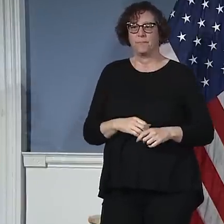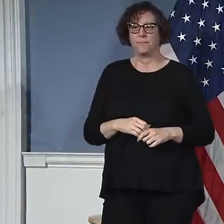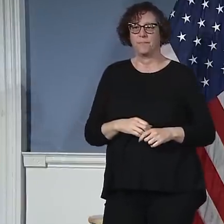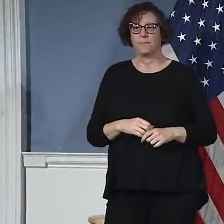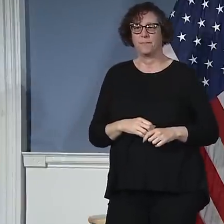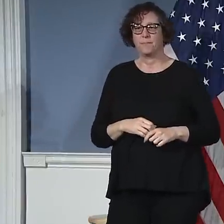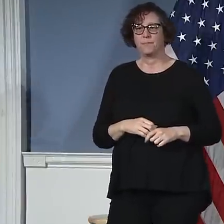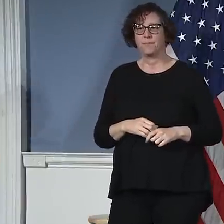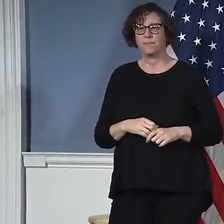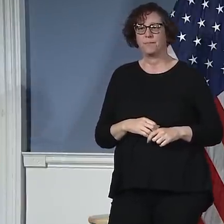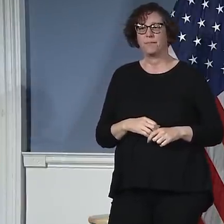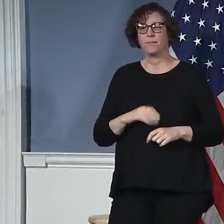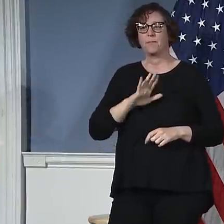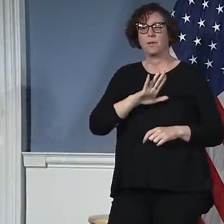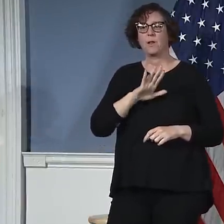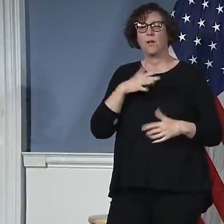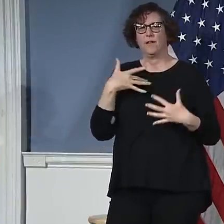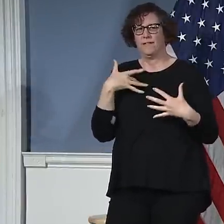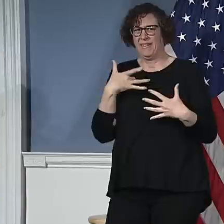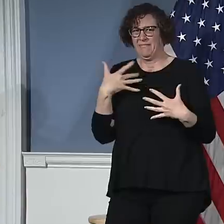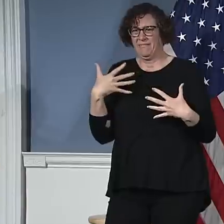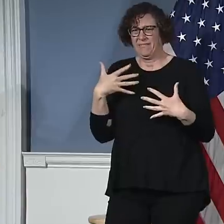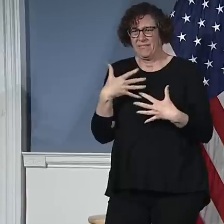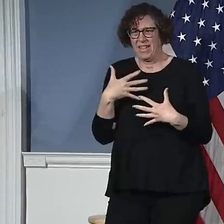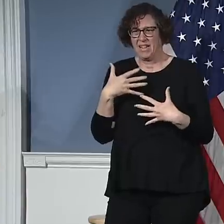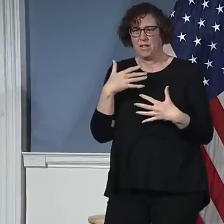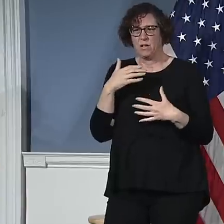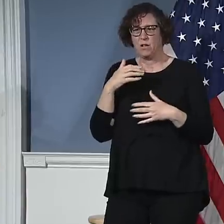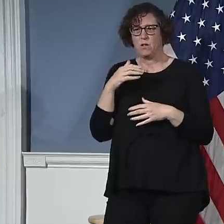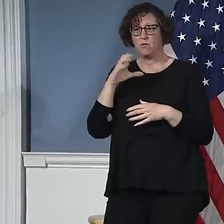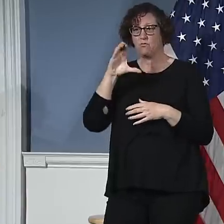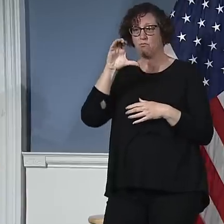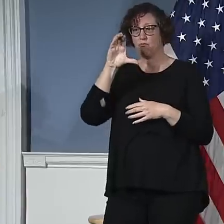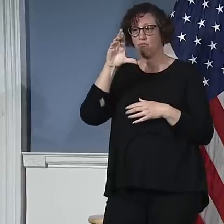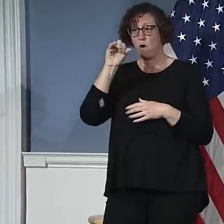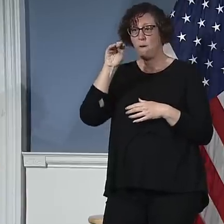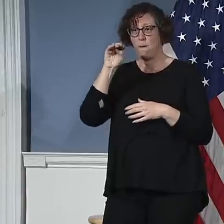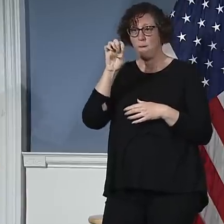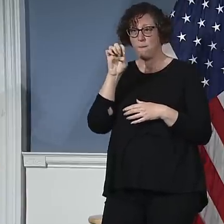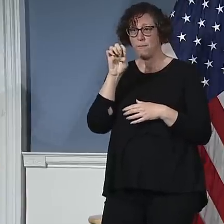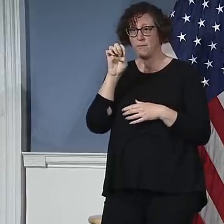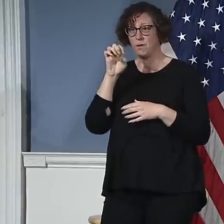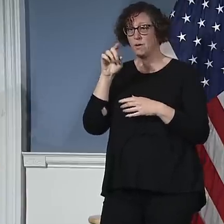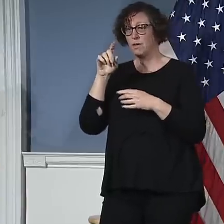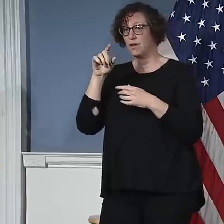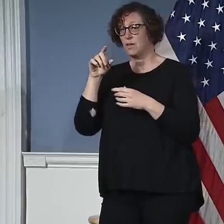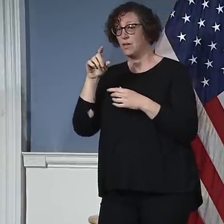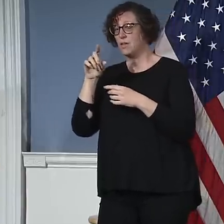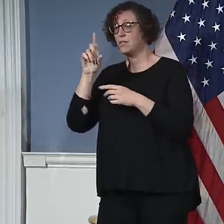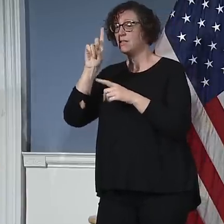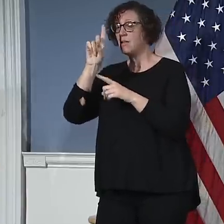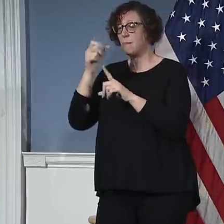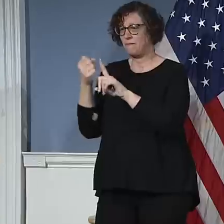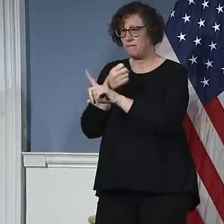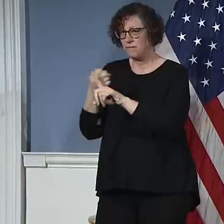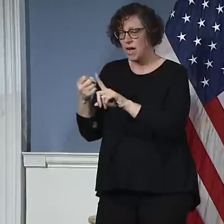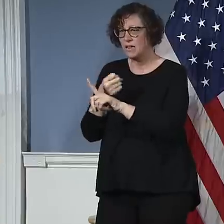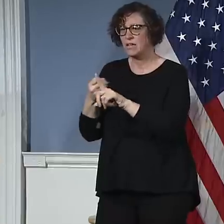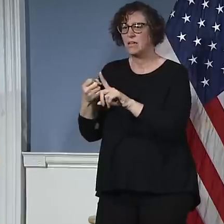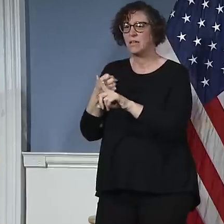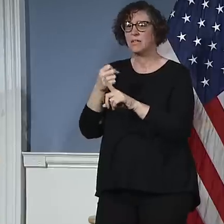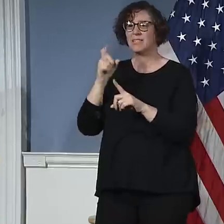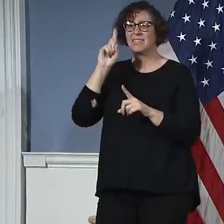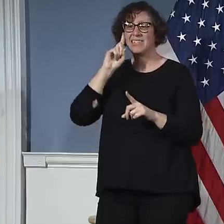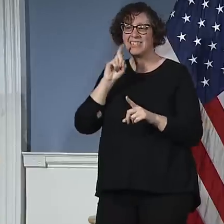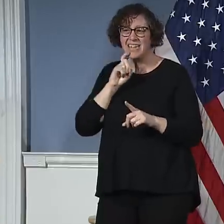crimes like domestic violence or sexual assault could be happening and not being reported. And I want to emphasize this is something NYPD has been working on